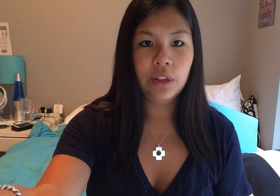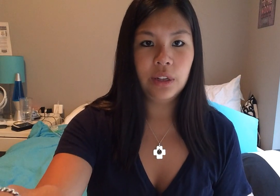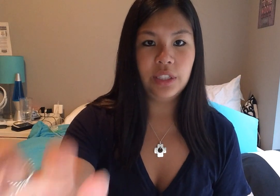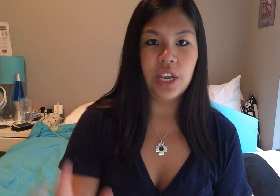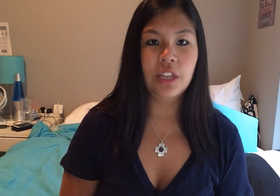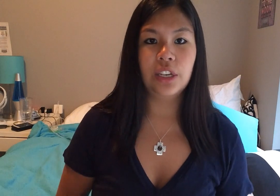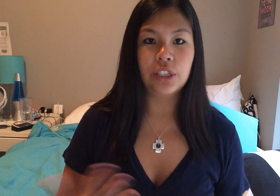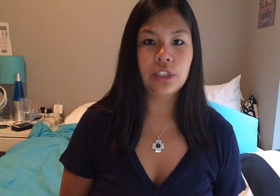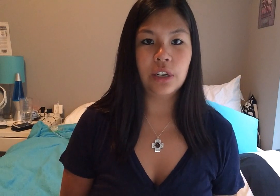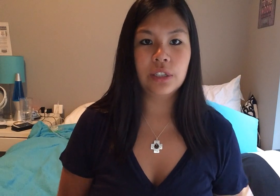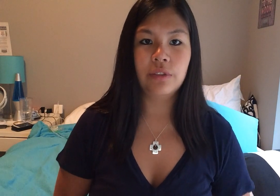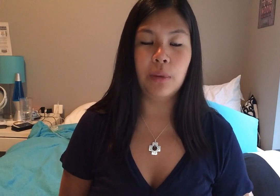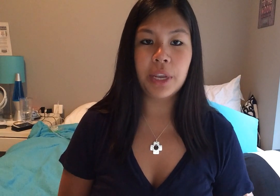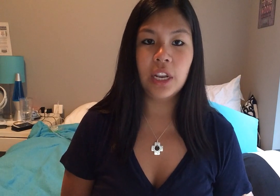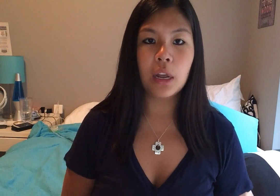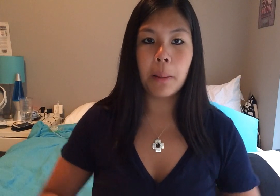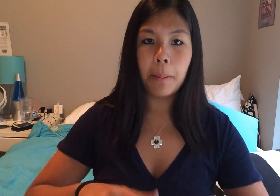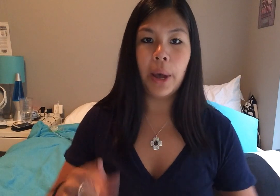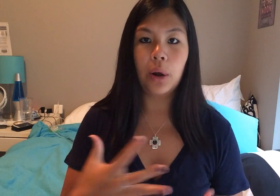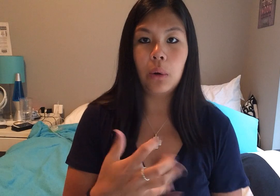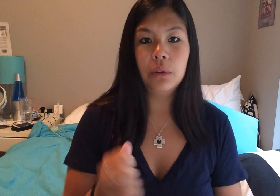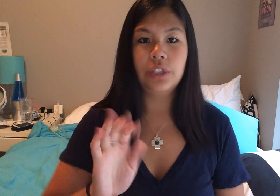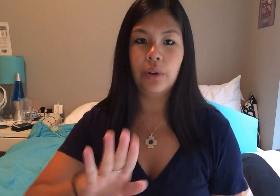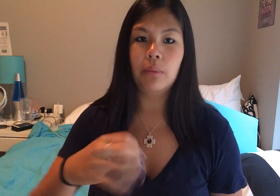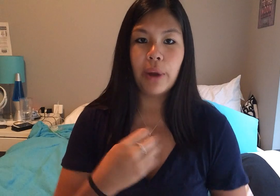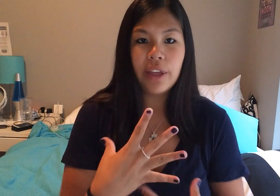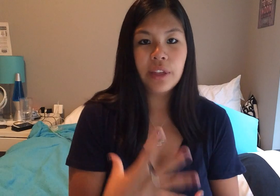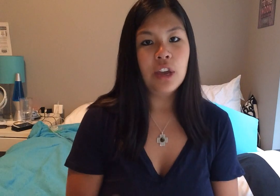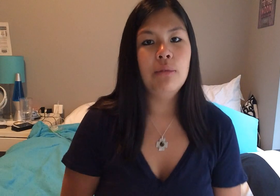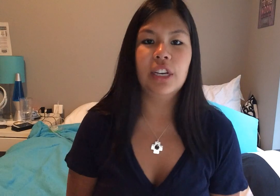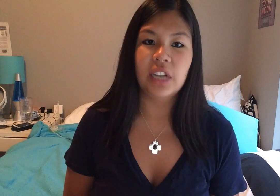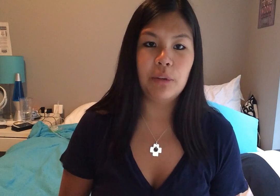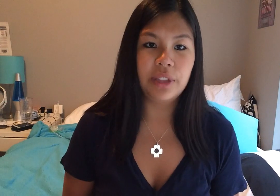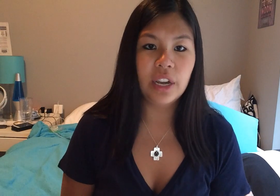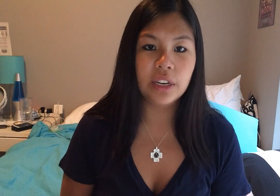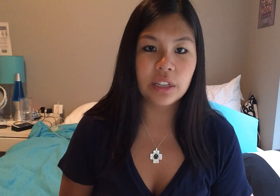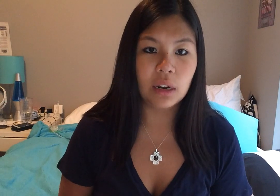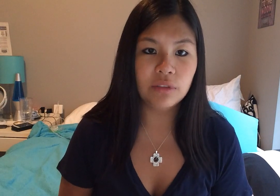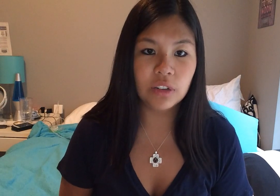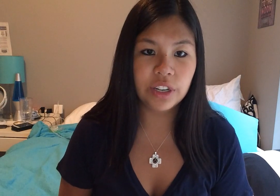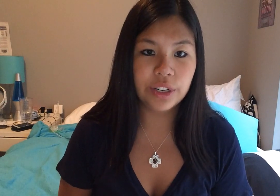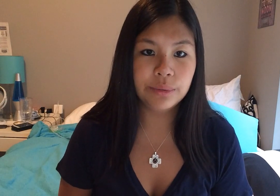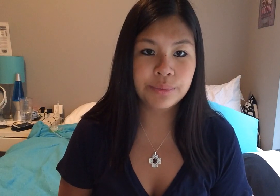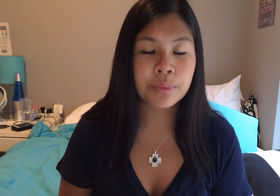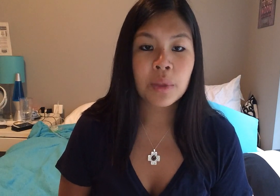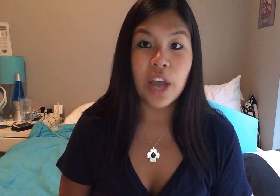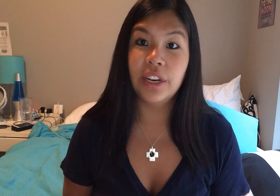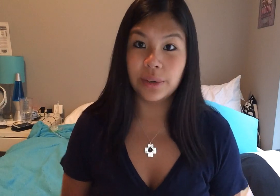Let's see, and then it just starts from the beginning, but hold your breath, because tonight will be the night that I will fall for you, and then it goes